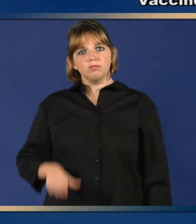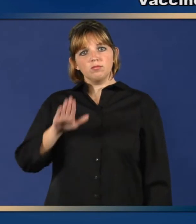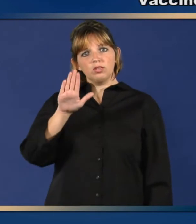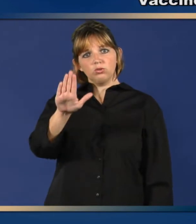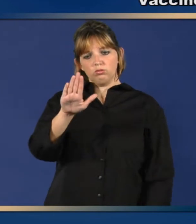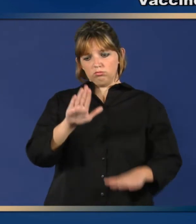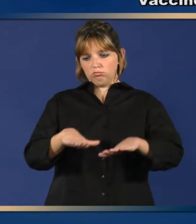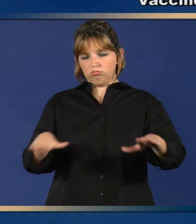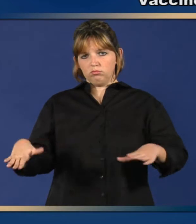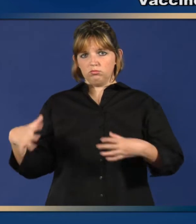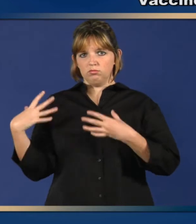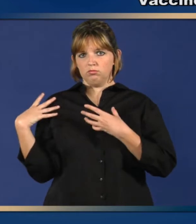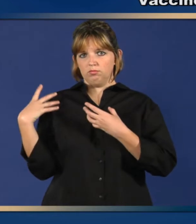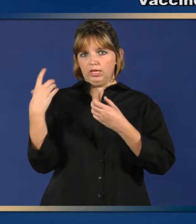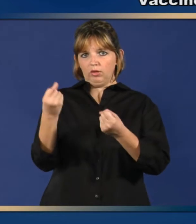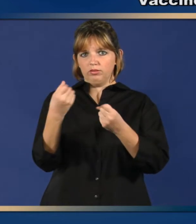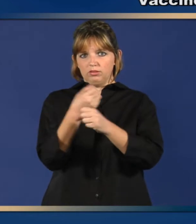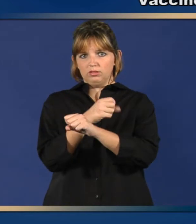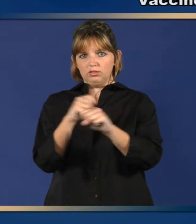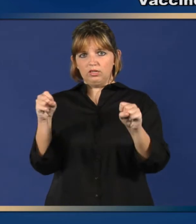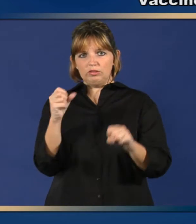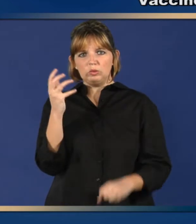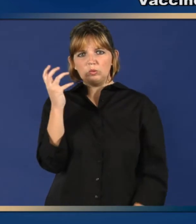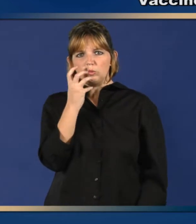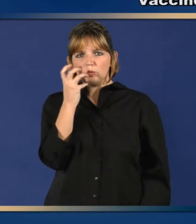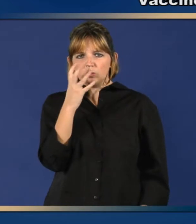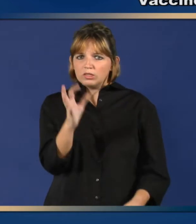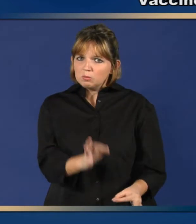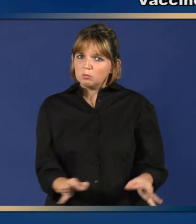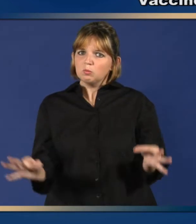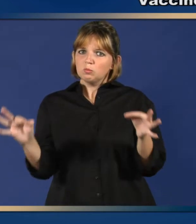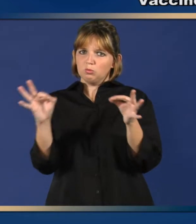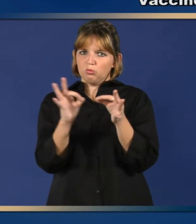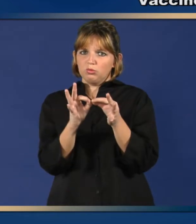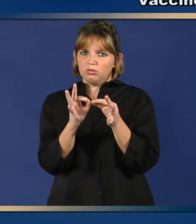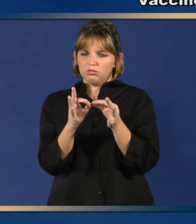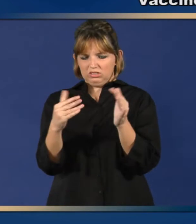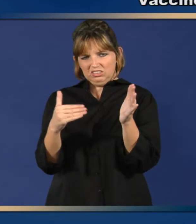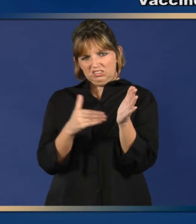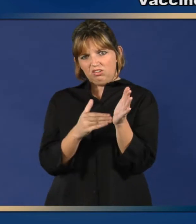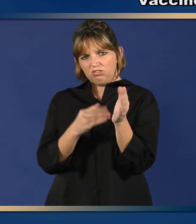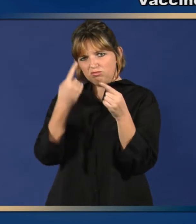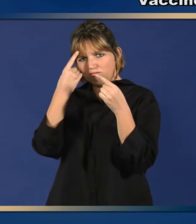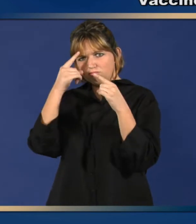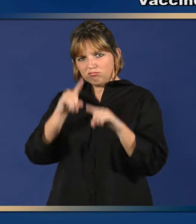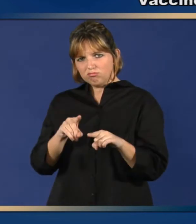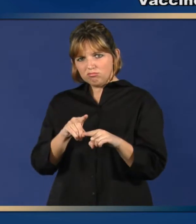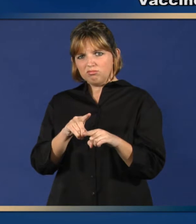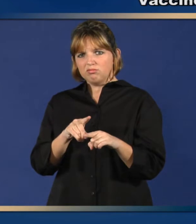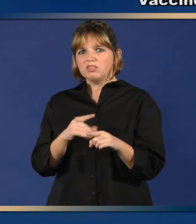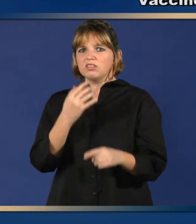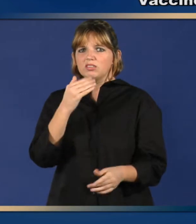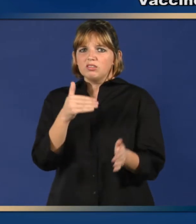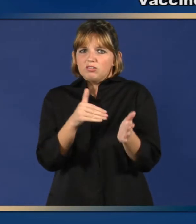Your pediatrician cares about your child, too, and wants you to know that vaccines work.